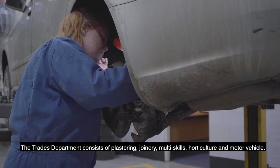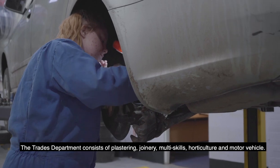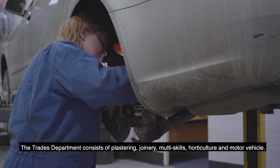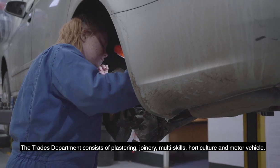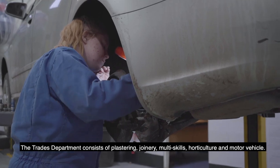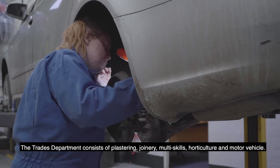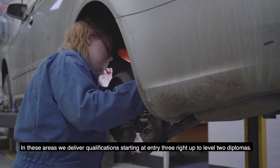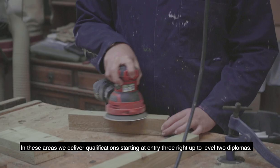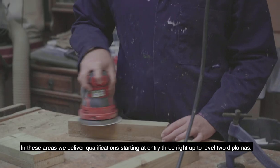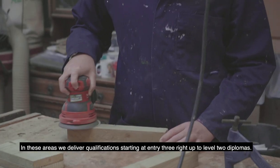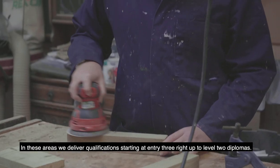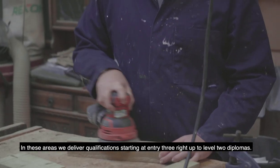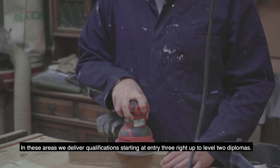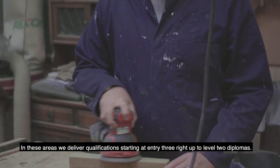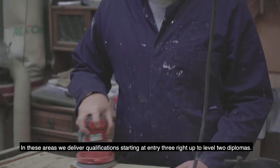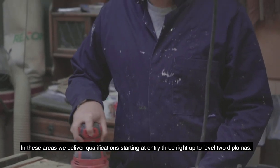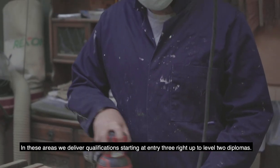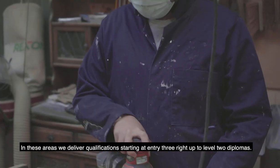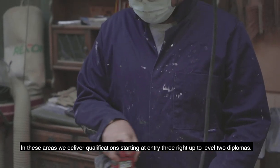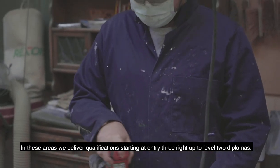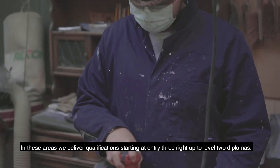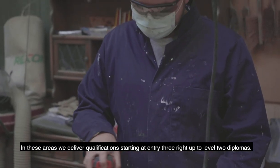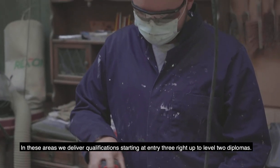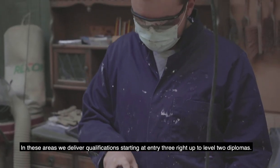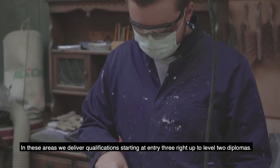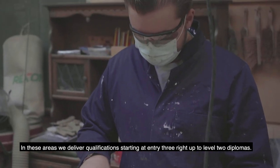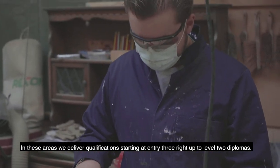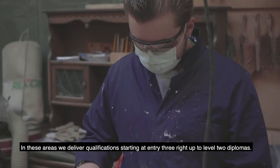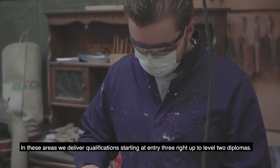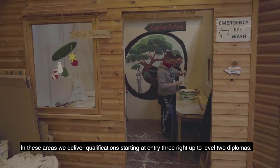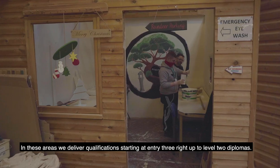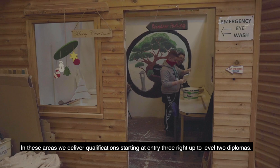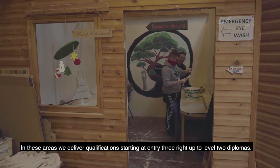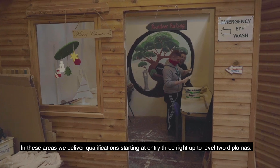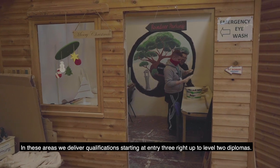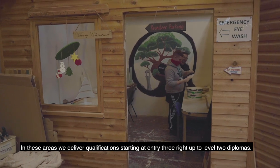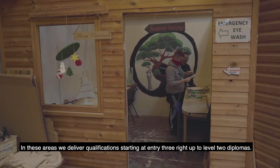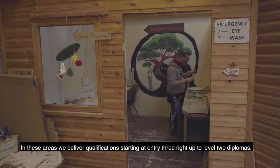Motor Vehicle. In these areas we deliver qualifications starting at Entry 3